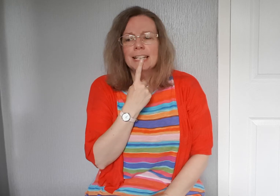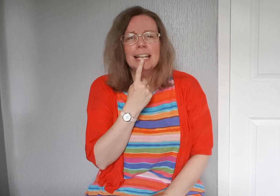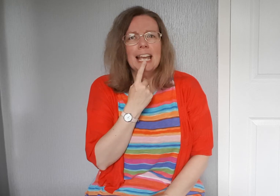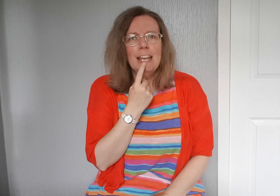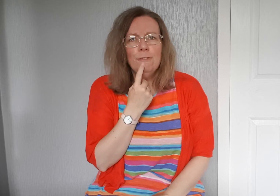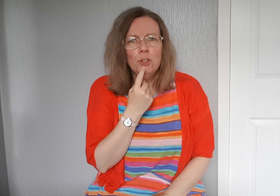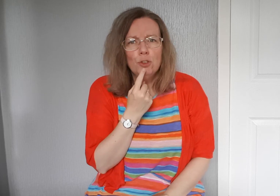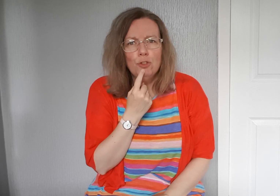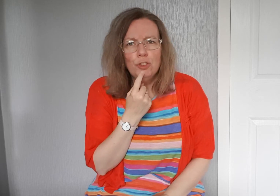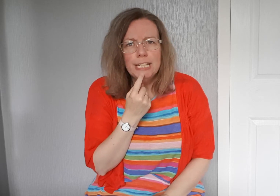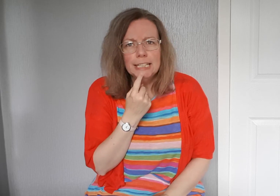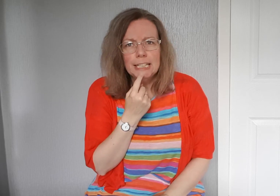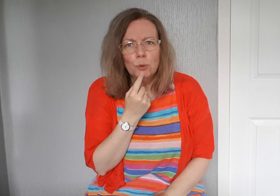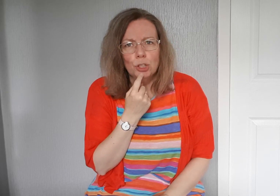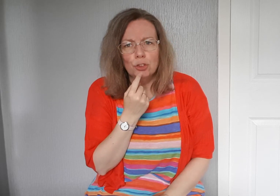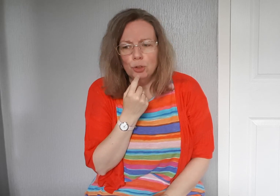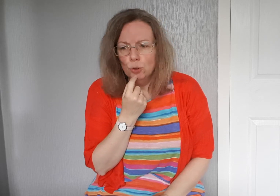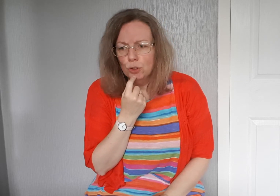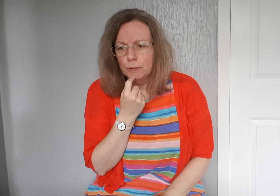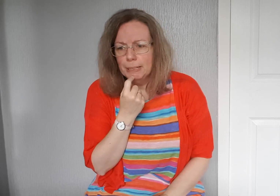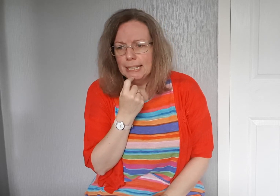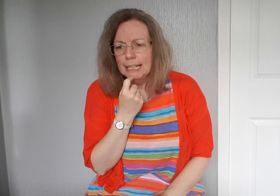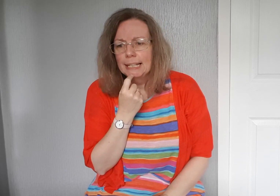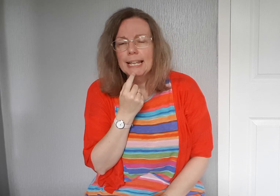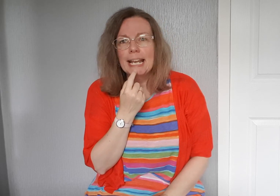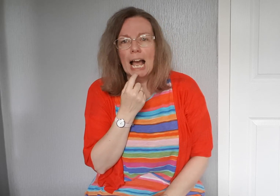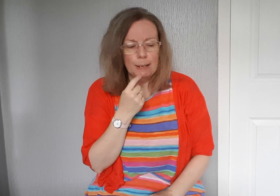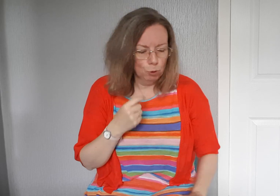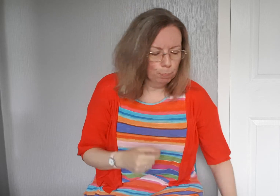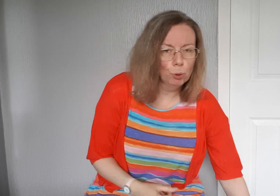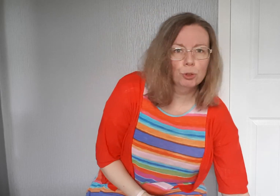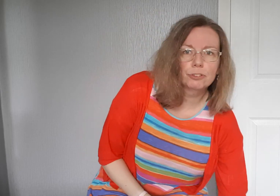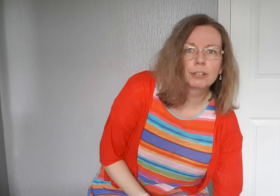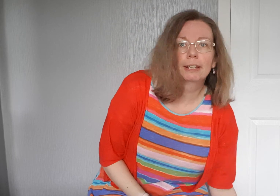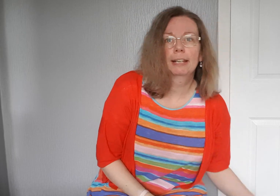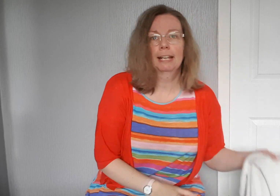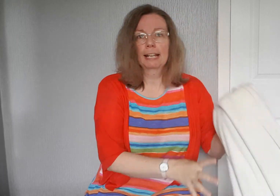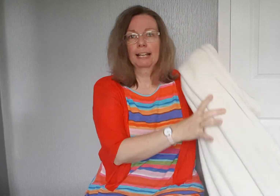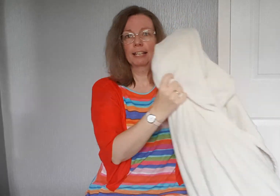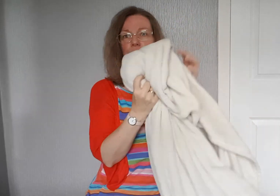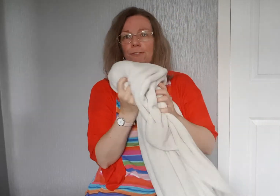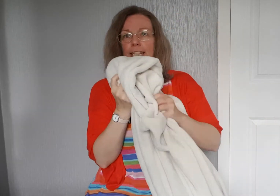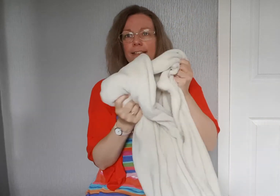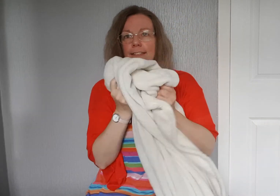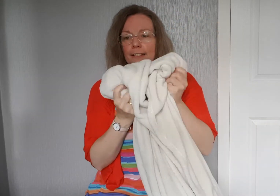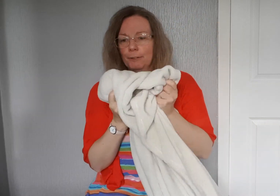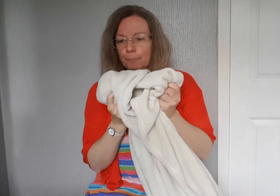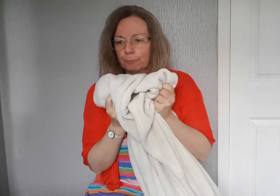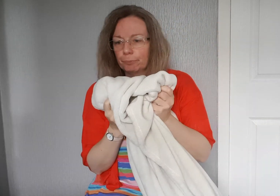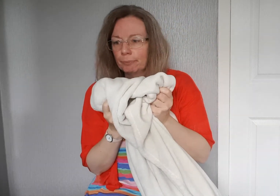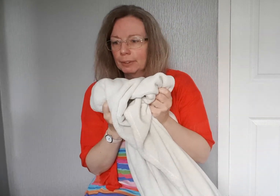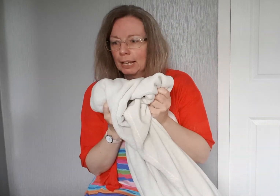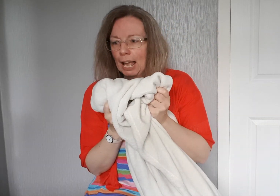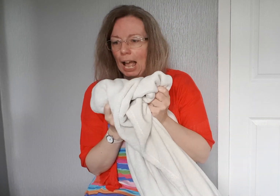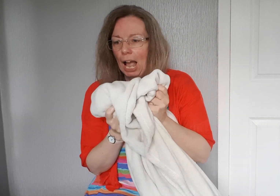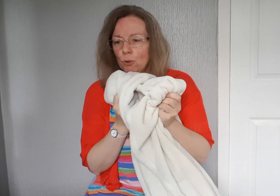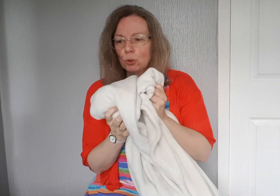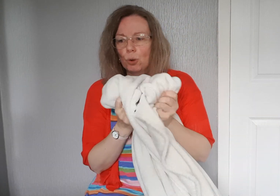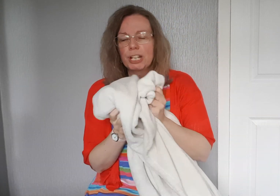If you're really going to use me, then I will put this fleece out on the